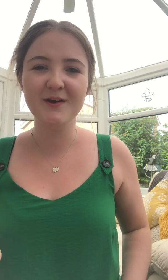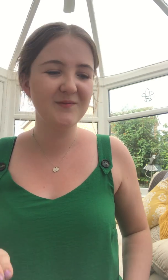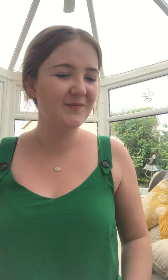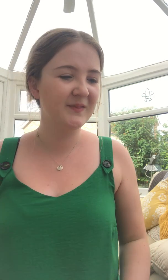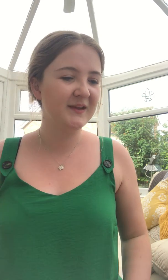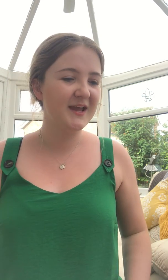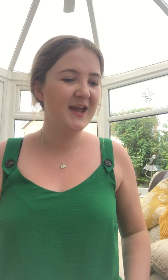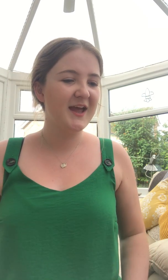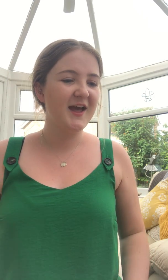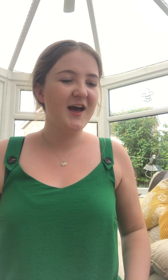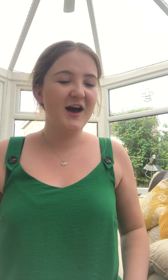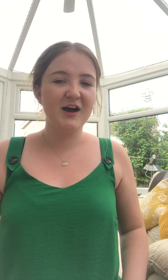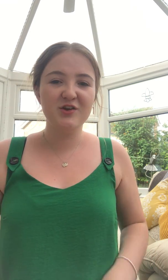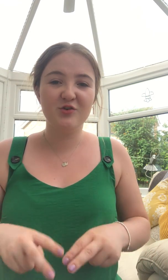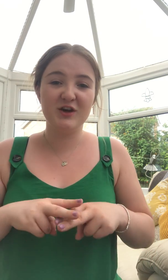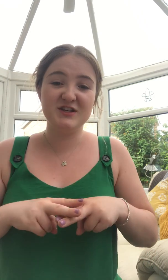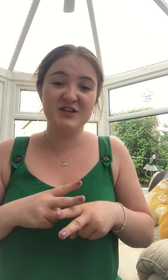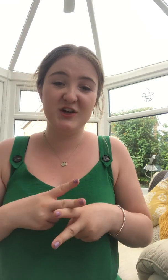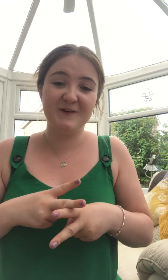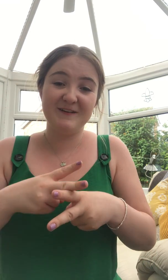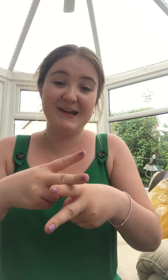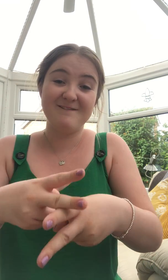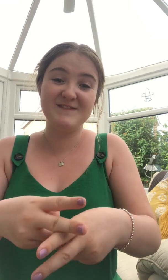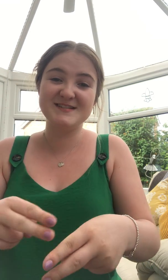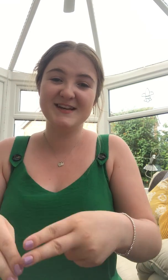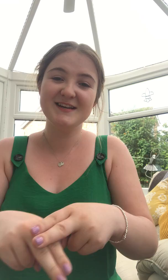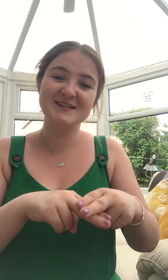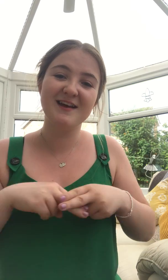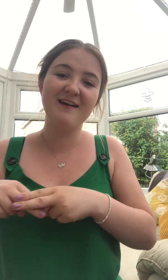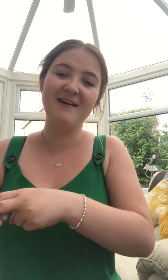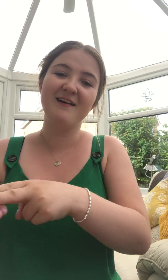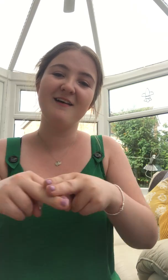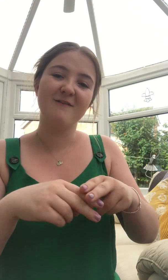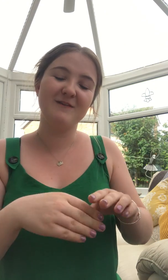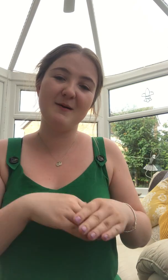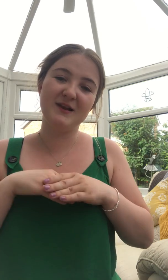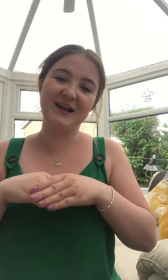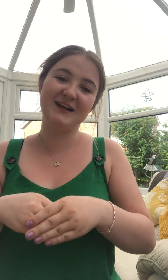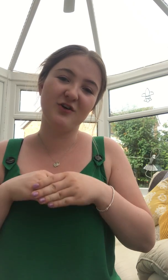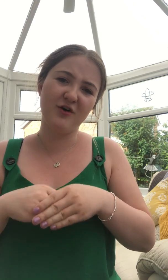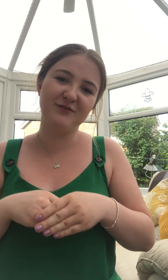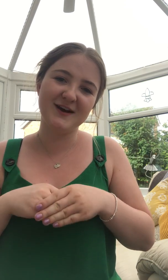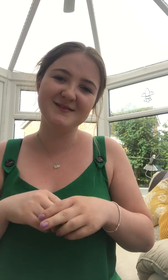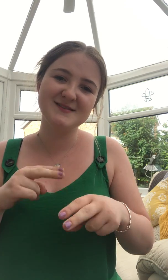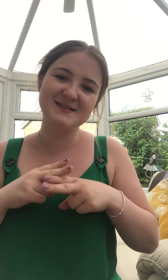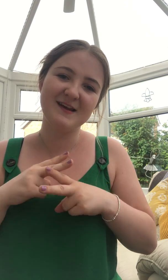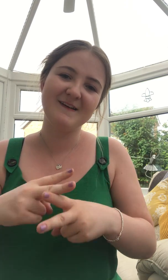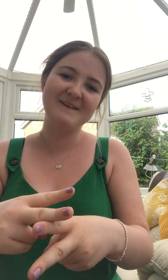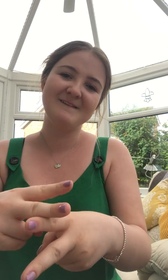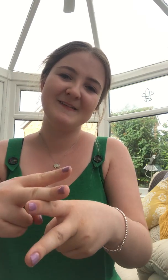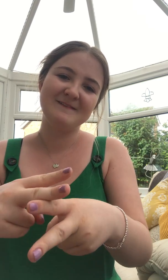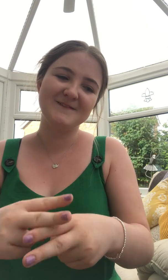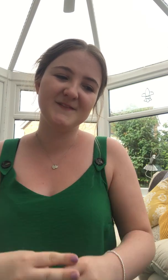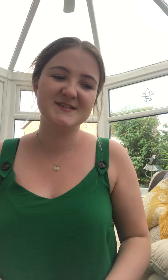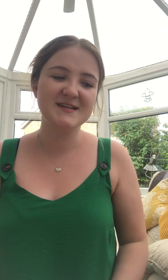are you going to visit family or friends visit